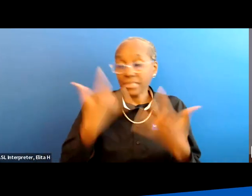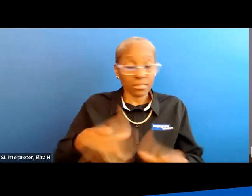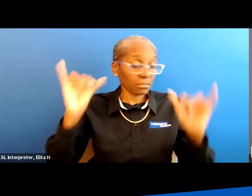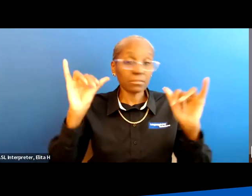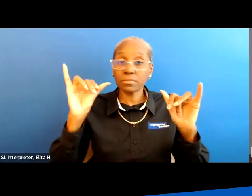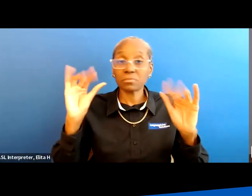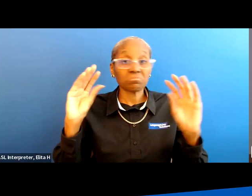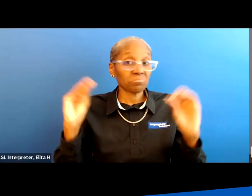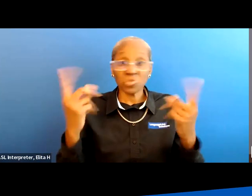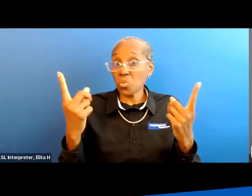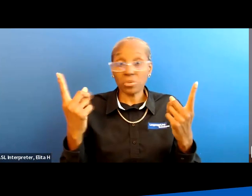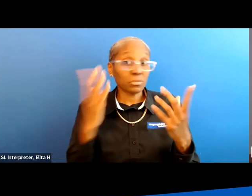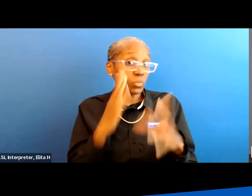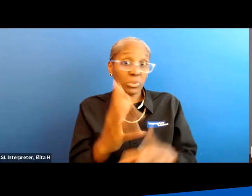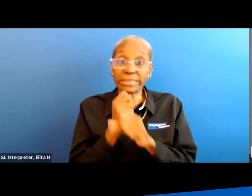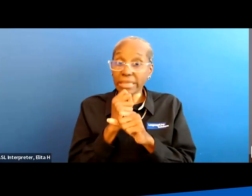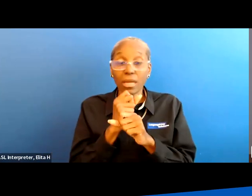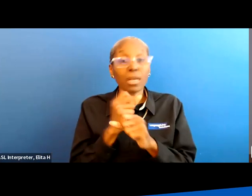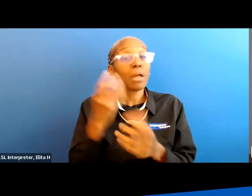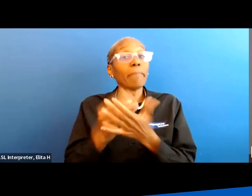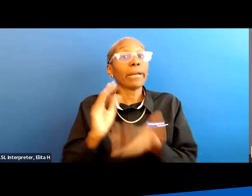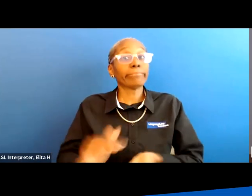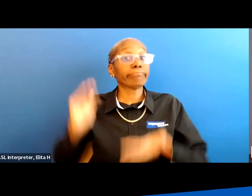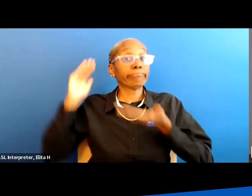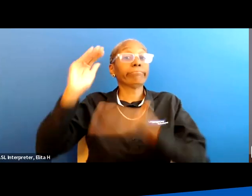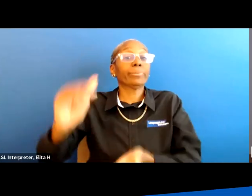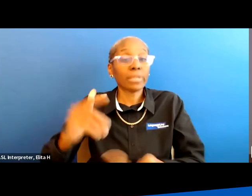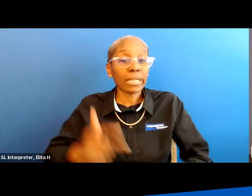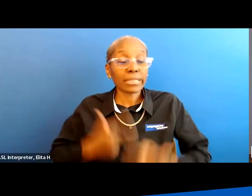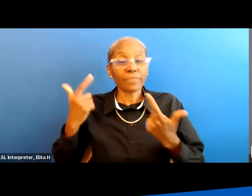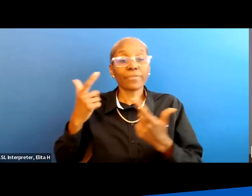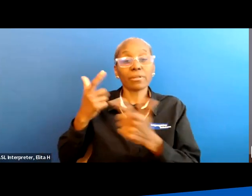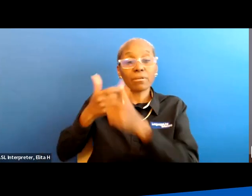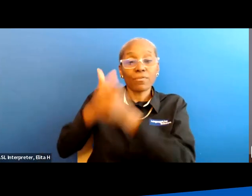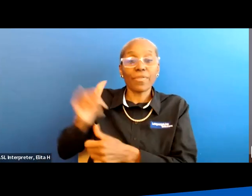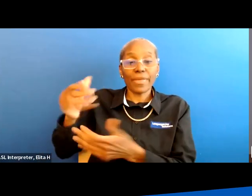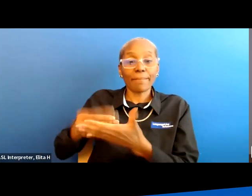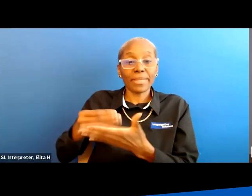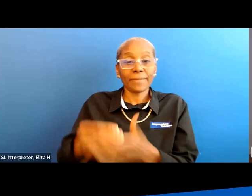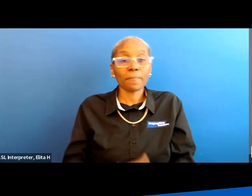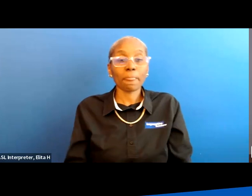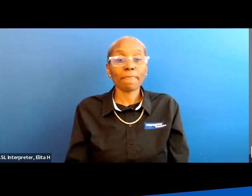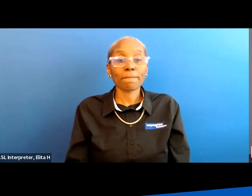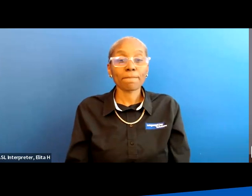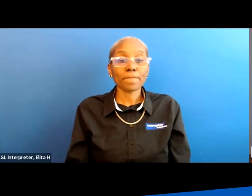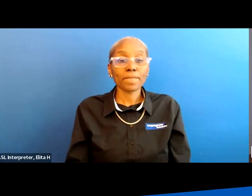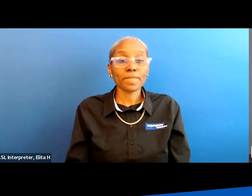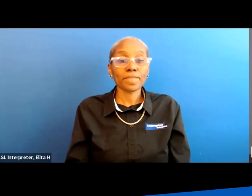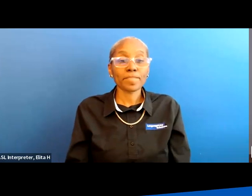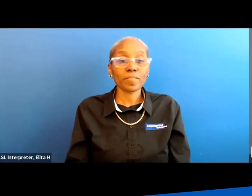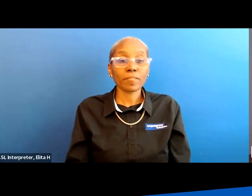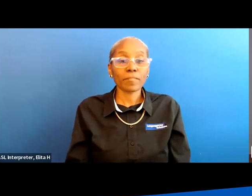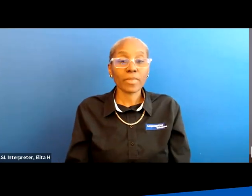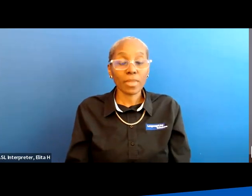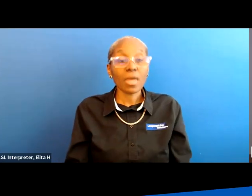you know nobody's going to get um a fortune um by living off those that money so uh and then